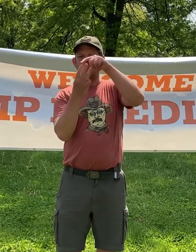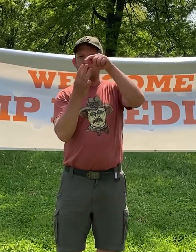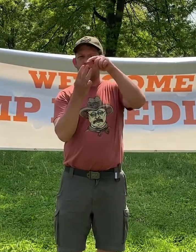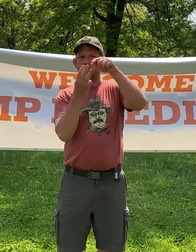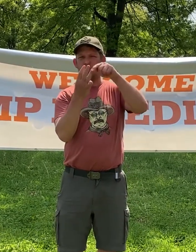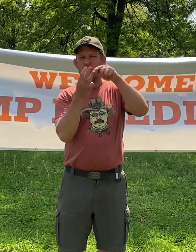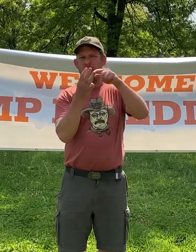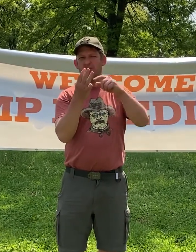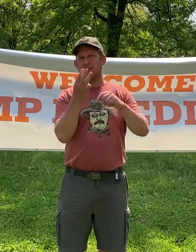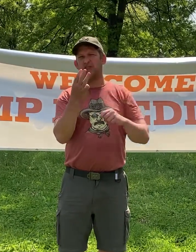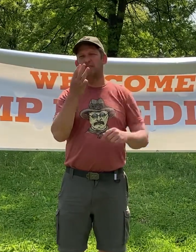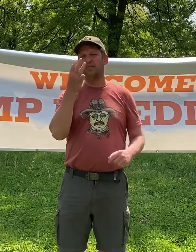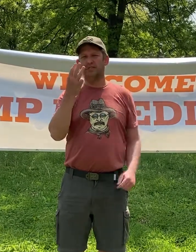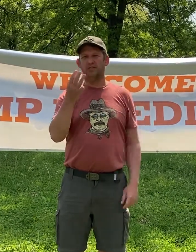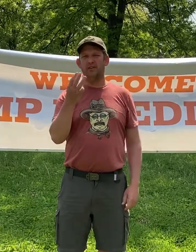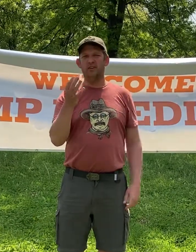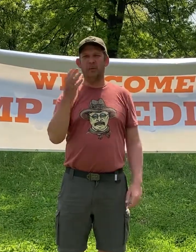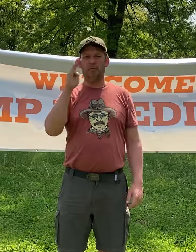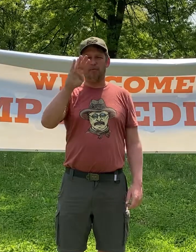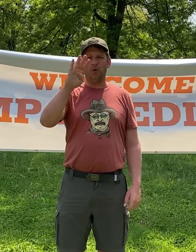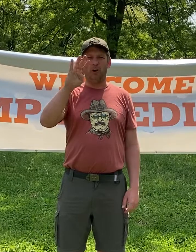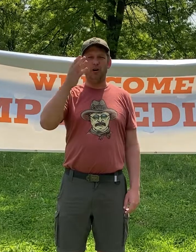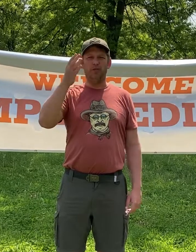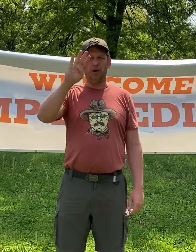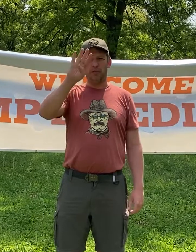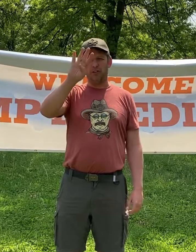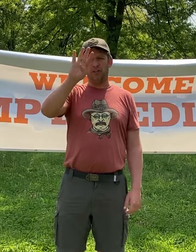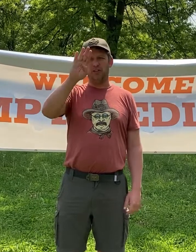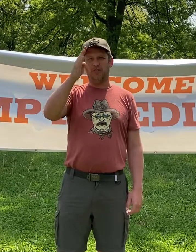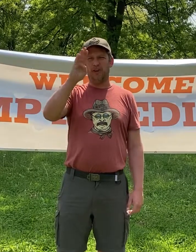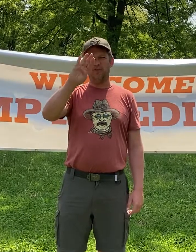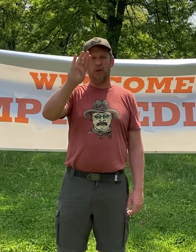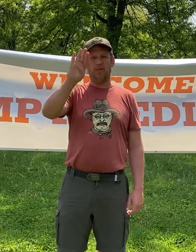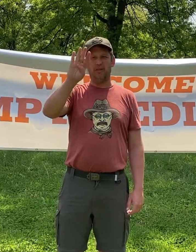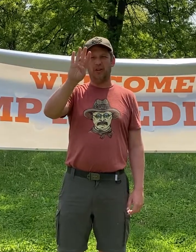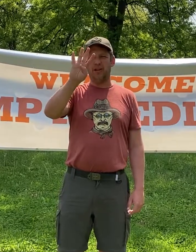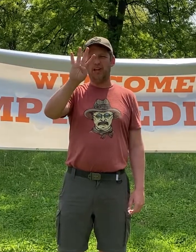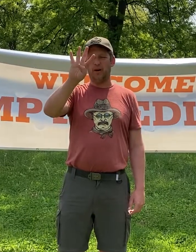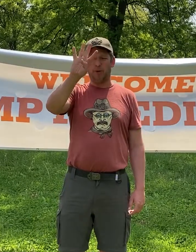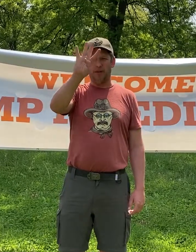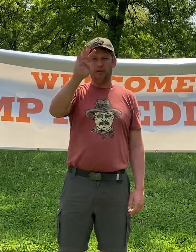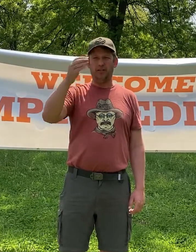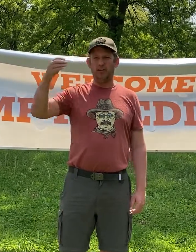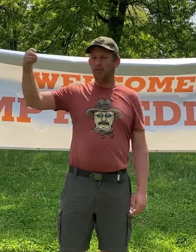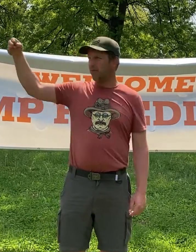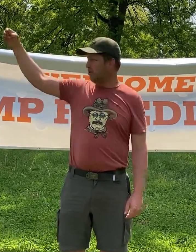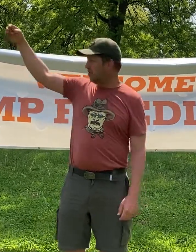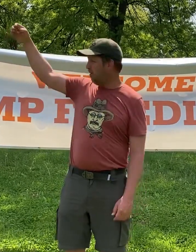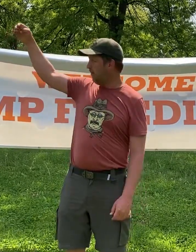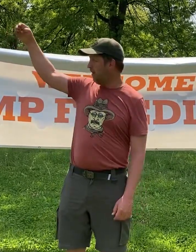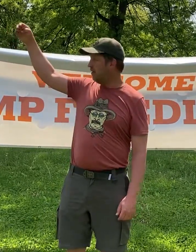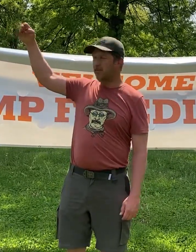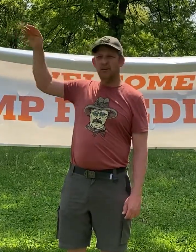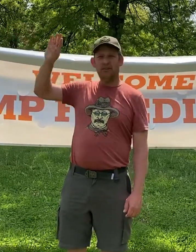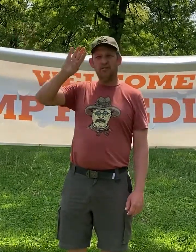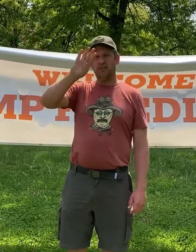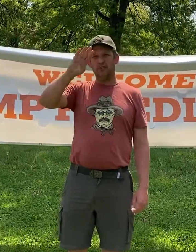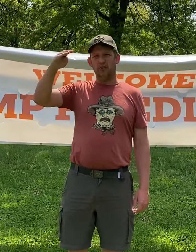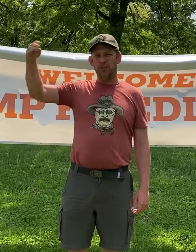trash your trash. Number four, your fingers represent a camera for a selfie. So you leave